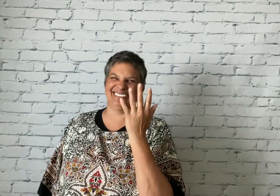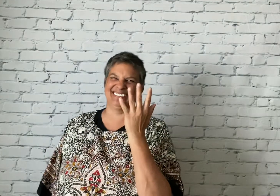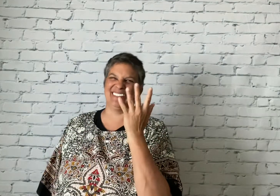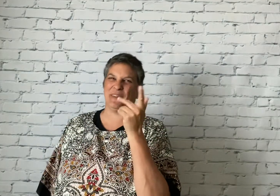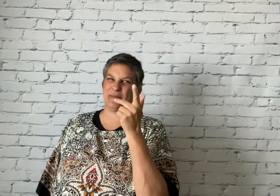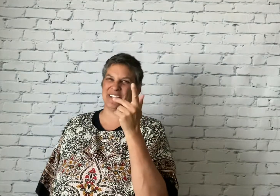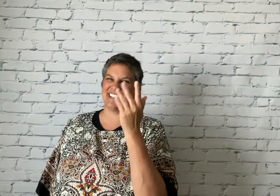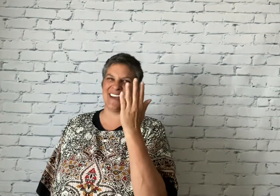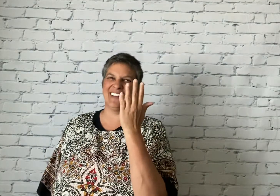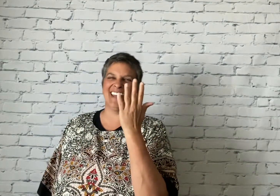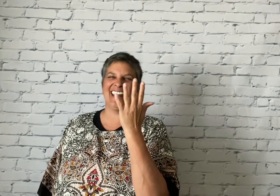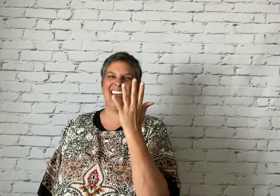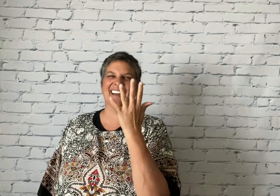One more time. Inhale,